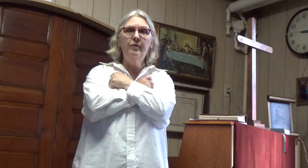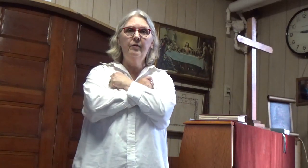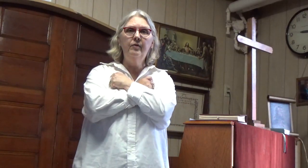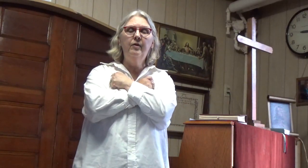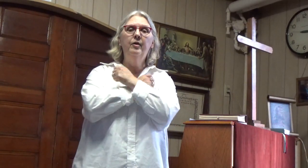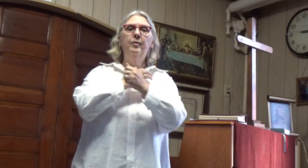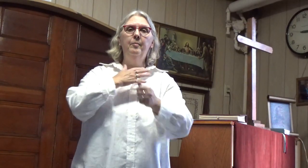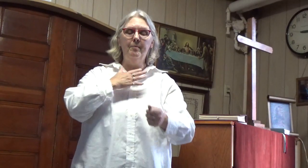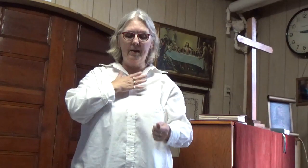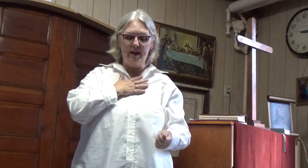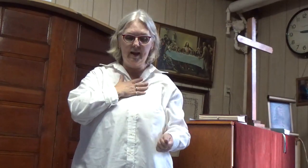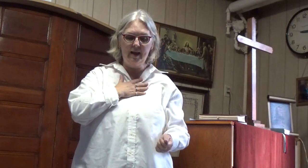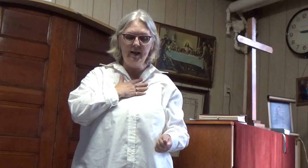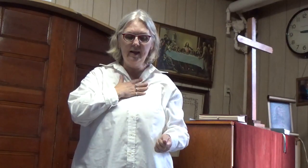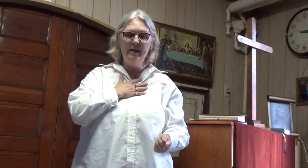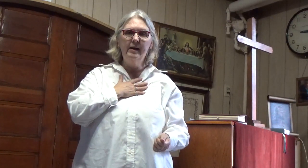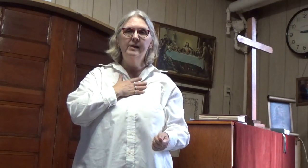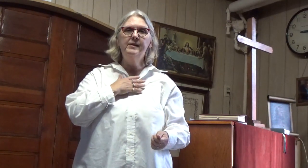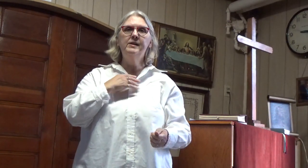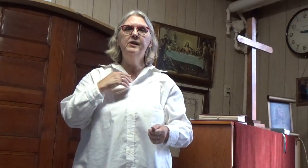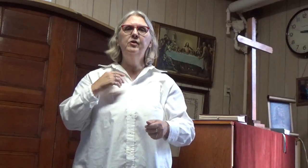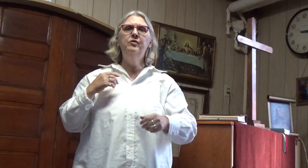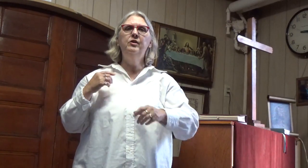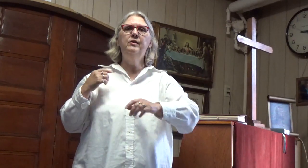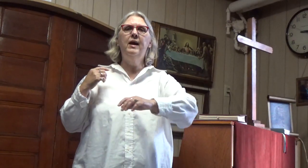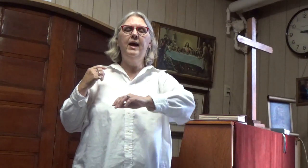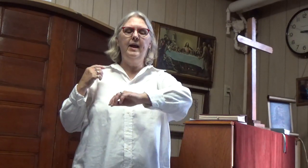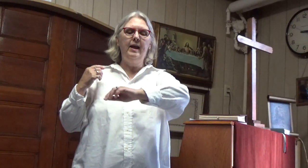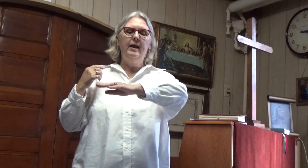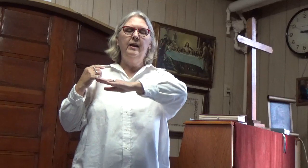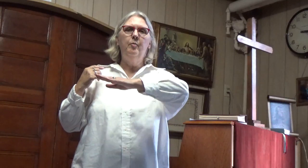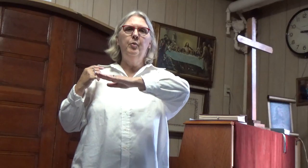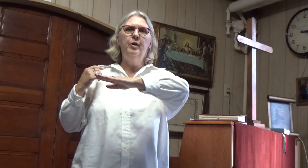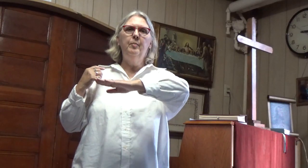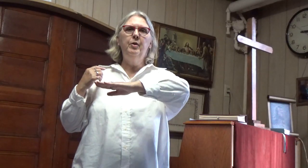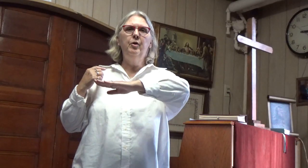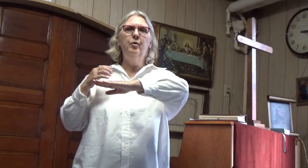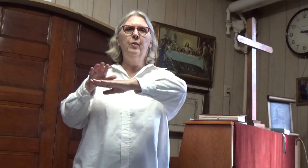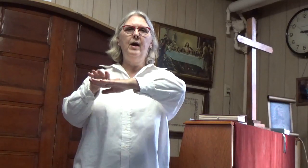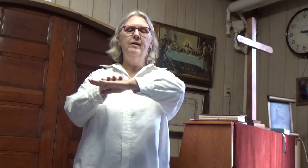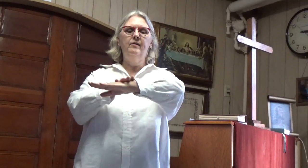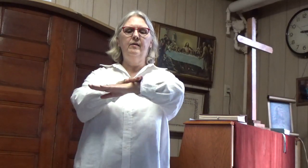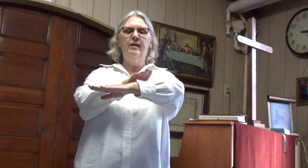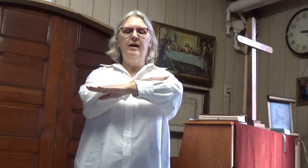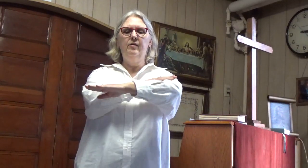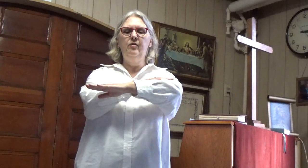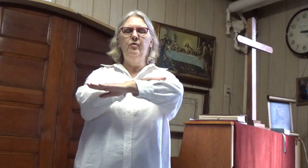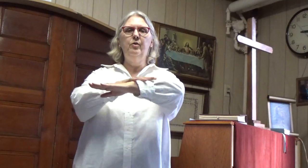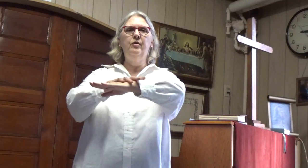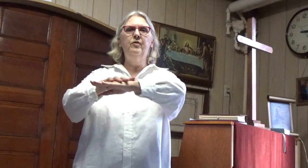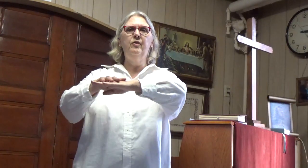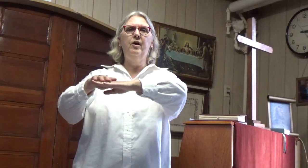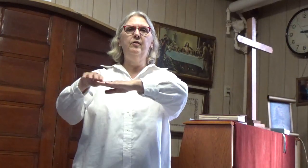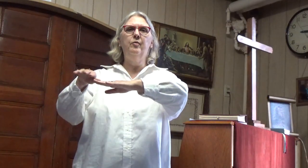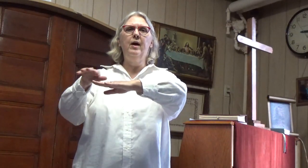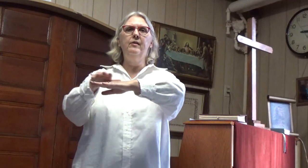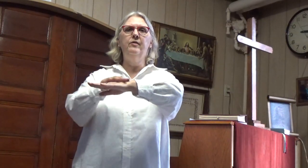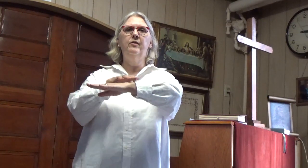loves me still today. Now put up your horizon line. This is where the sun rises and